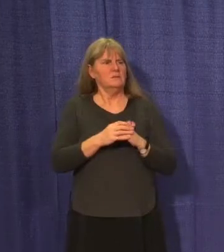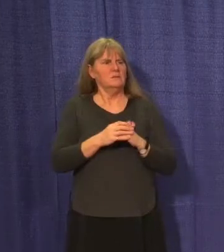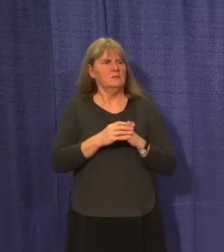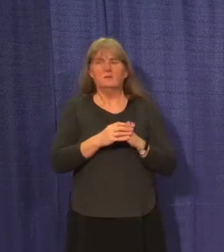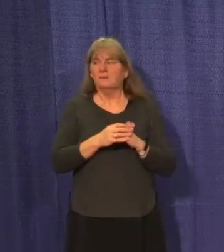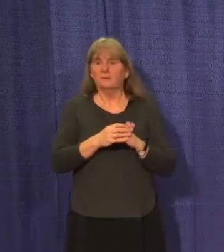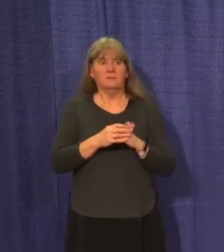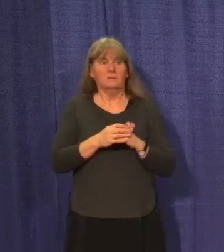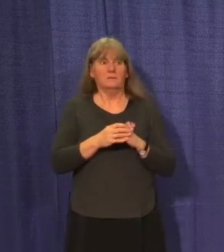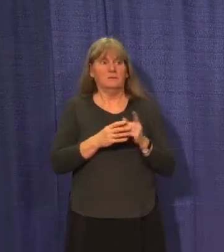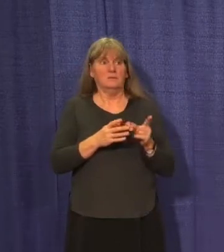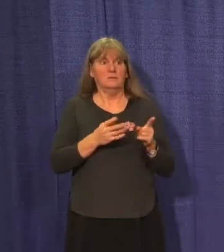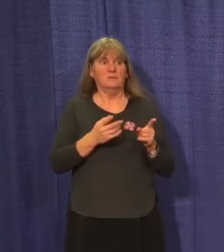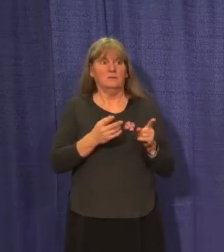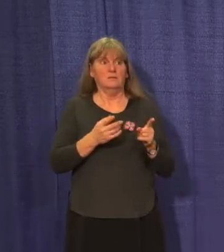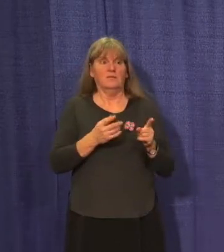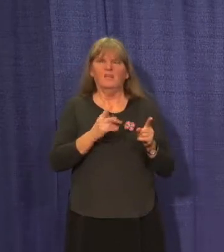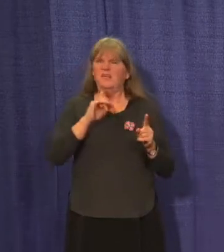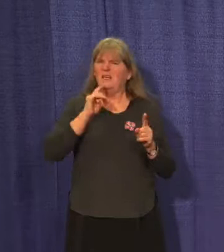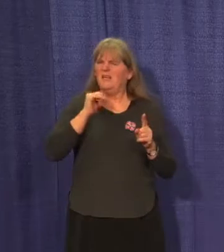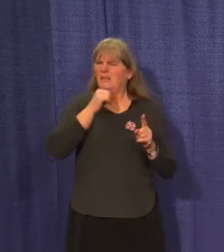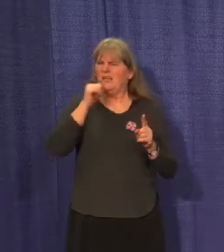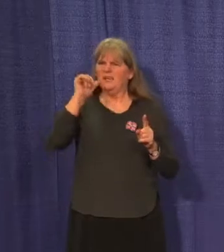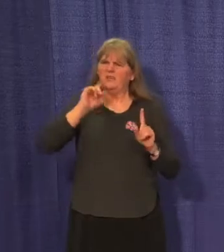Tim I responded to that question yesterday